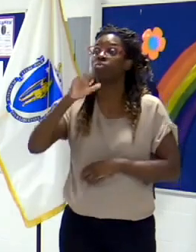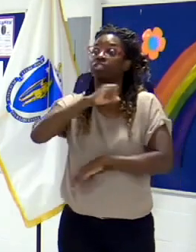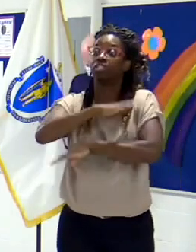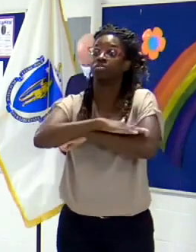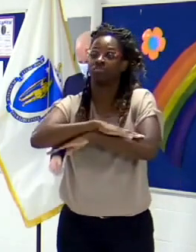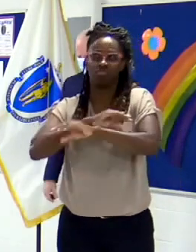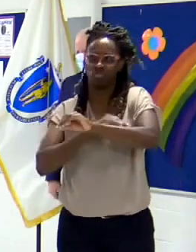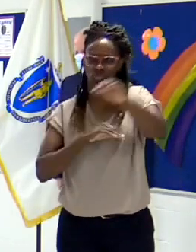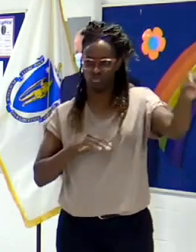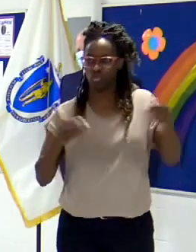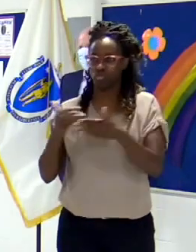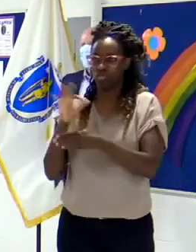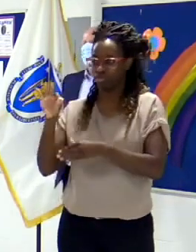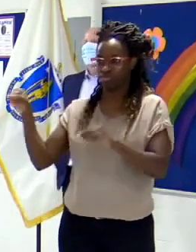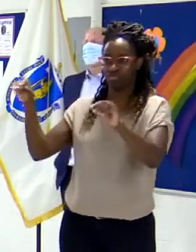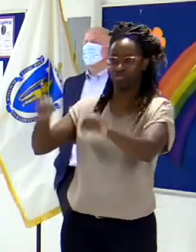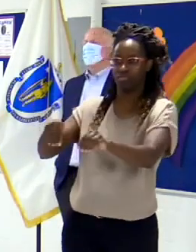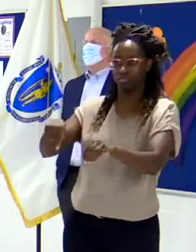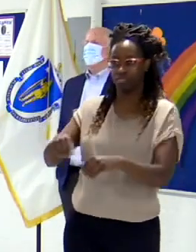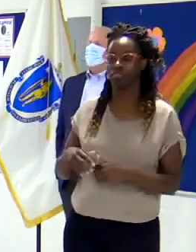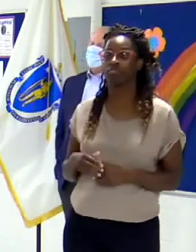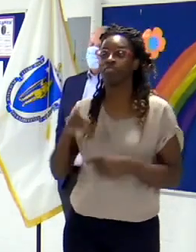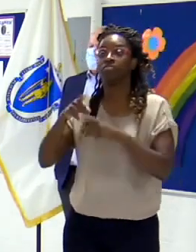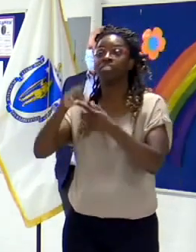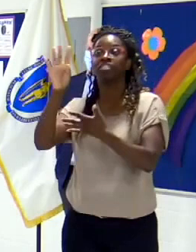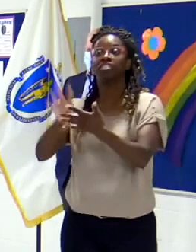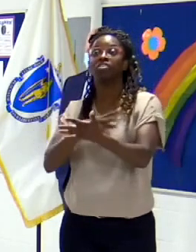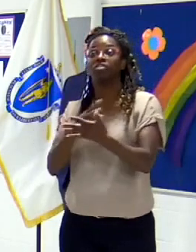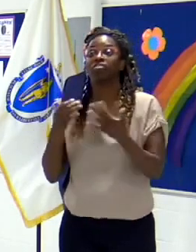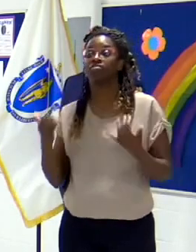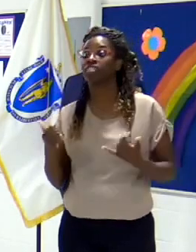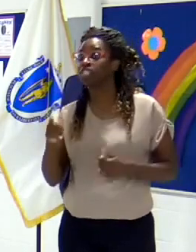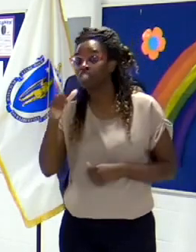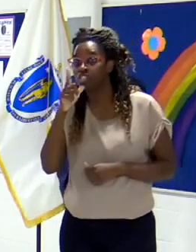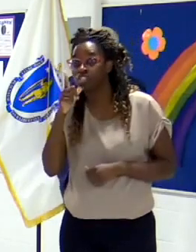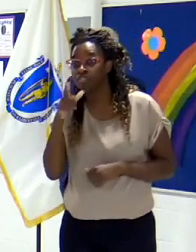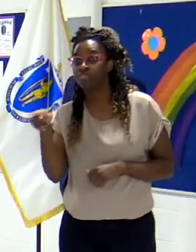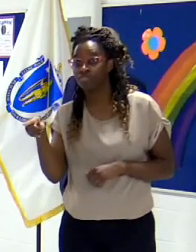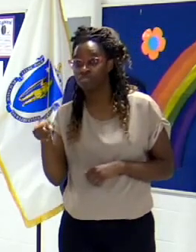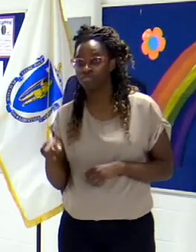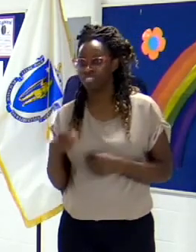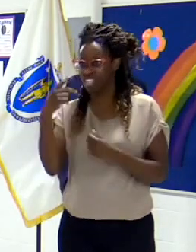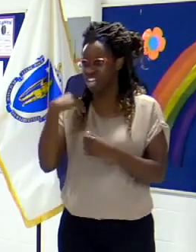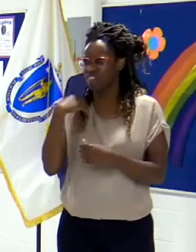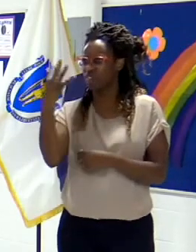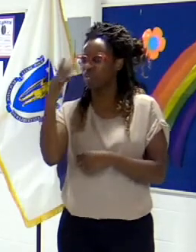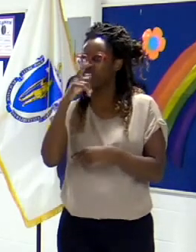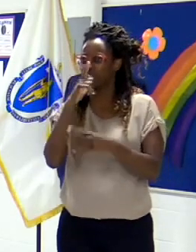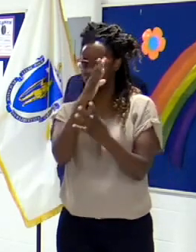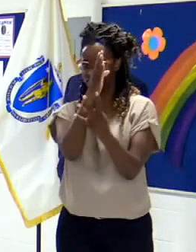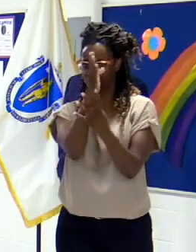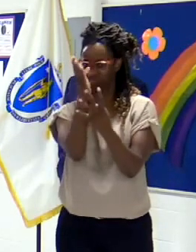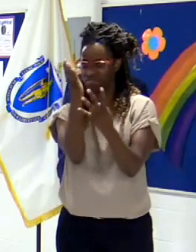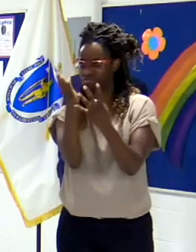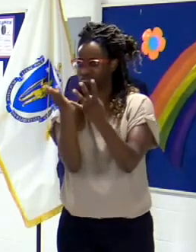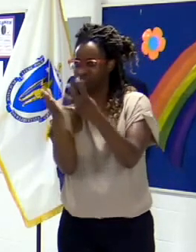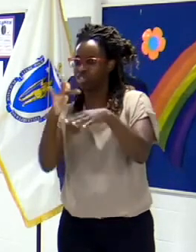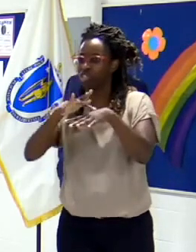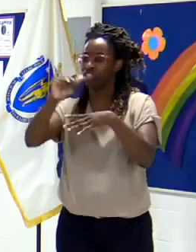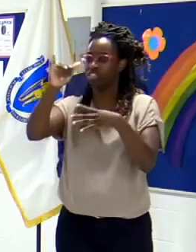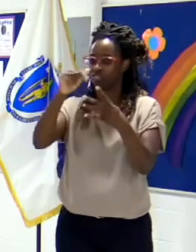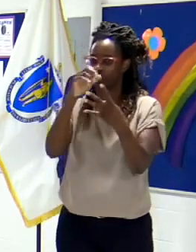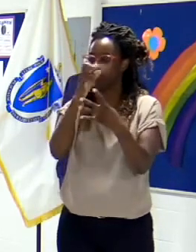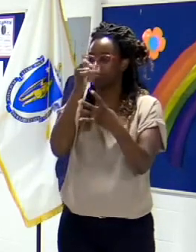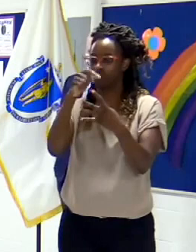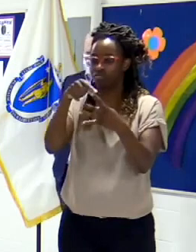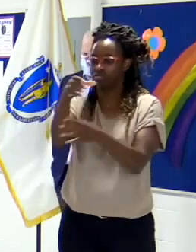So they have four shifts for lunch and those shifts are organized. And some kids eat in class and some kids eat in the